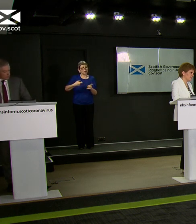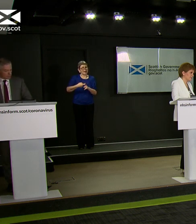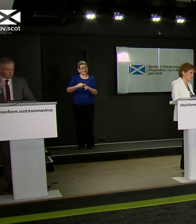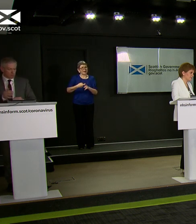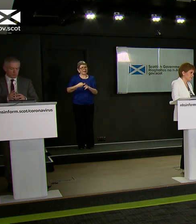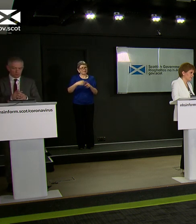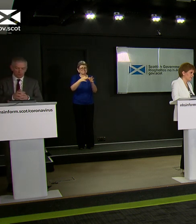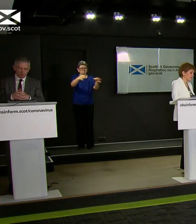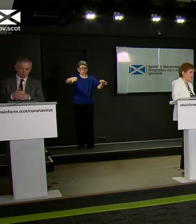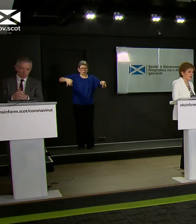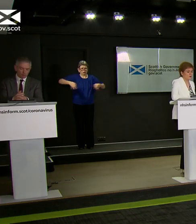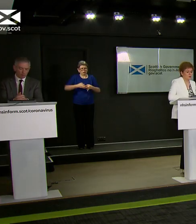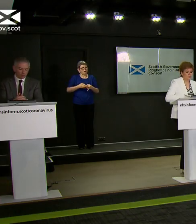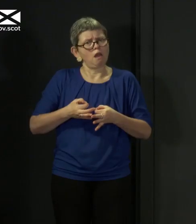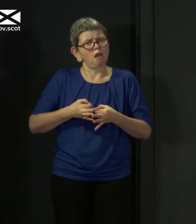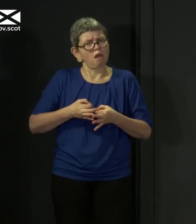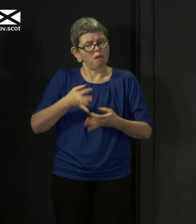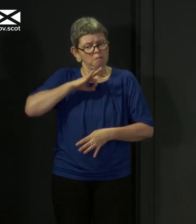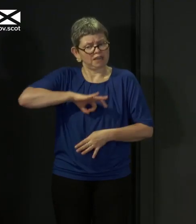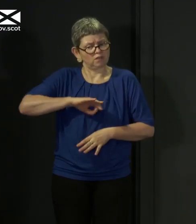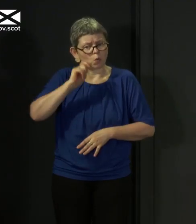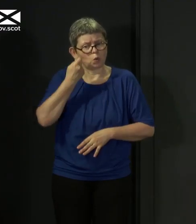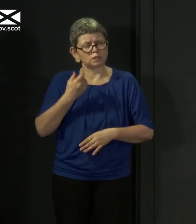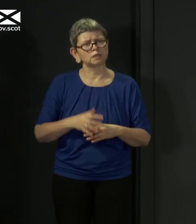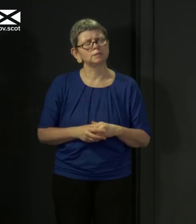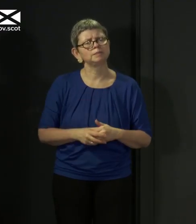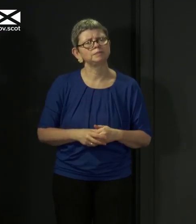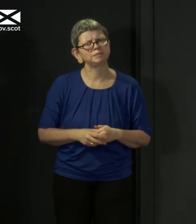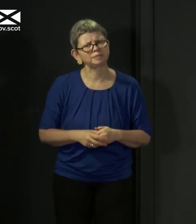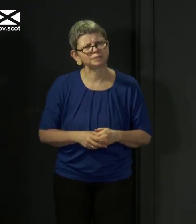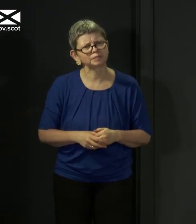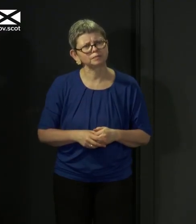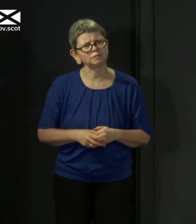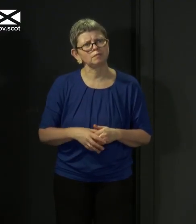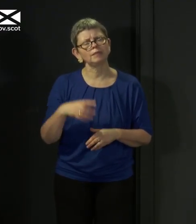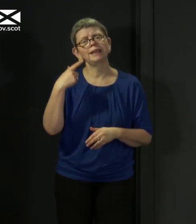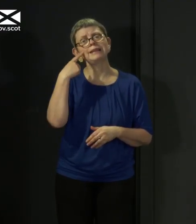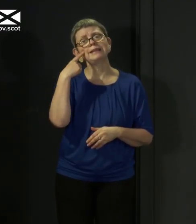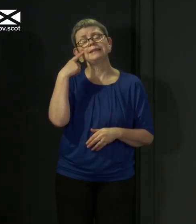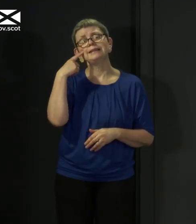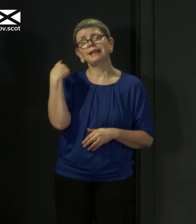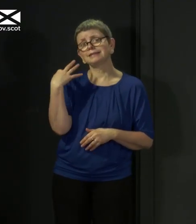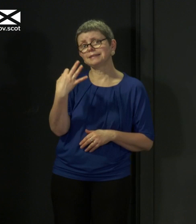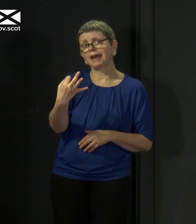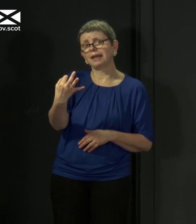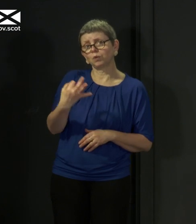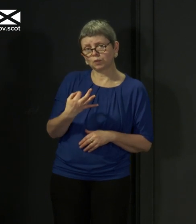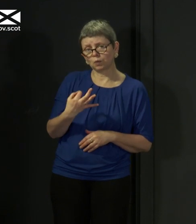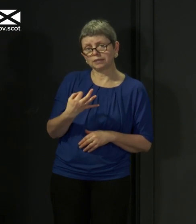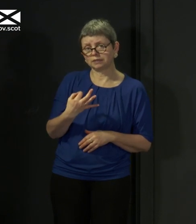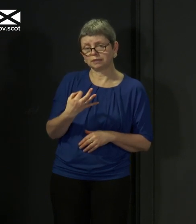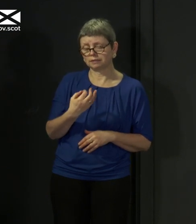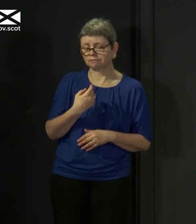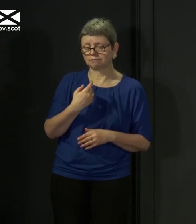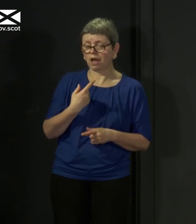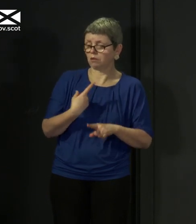would actually have any benefit. Well, when I answered the question yesterday, and this was a point put to me, it wasn't something I raised. I was